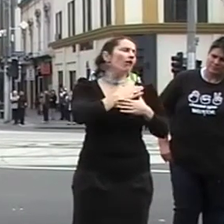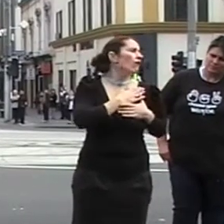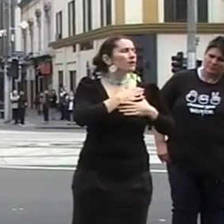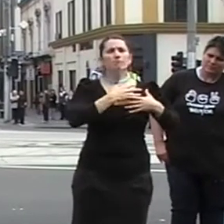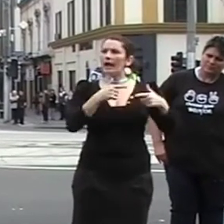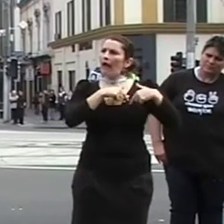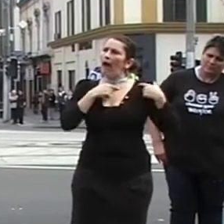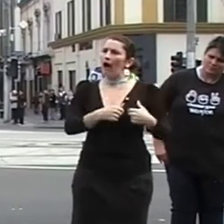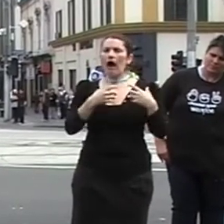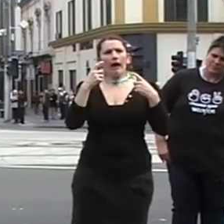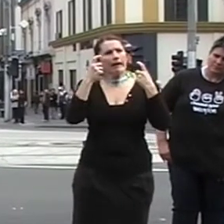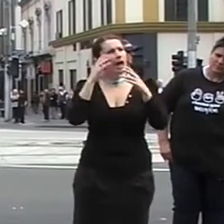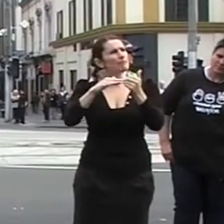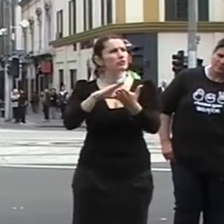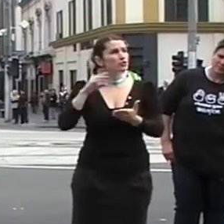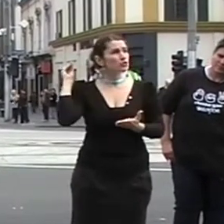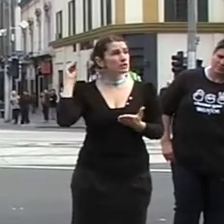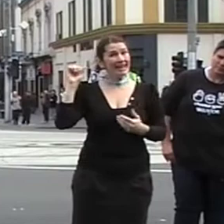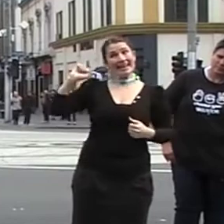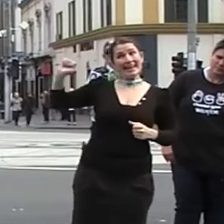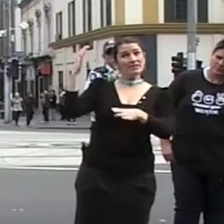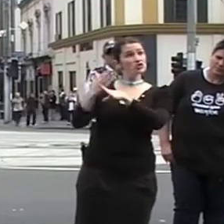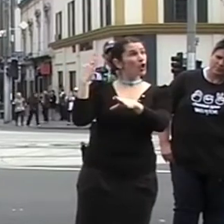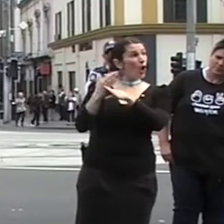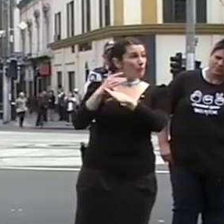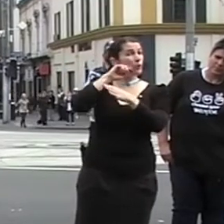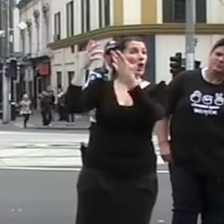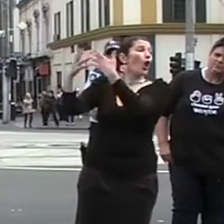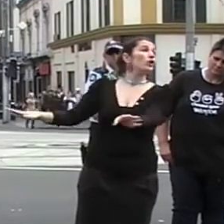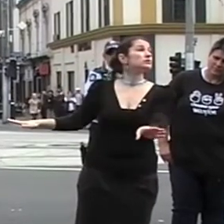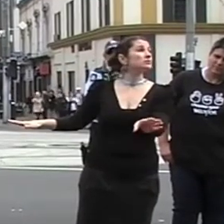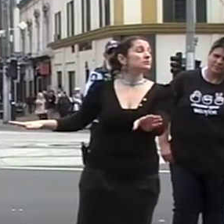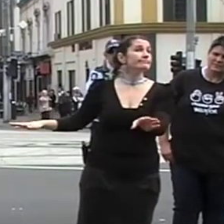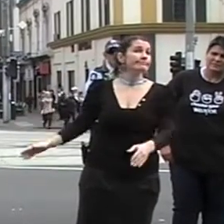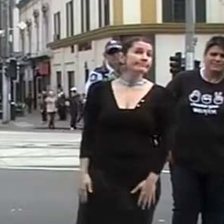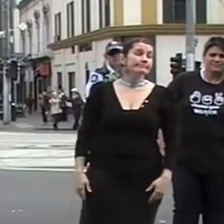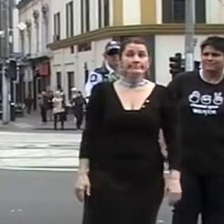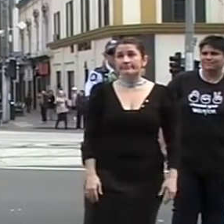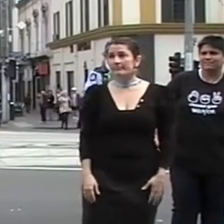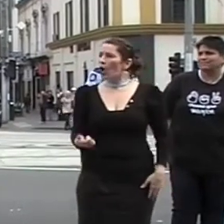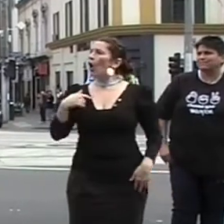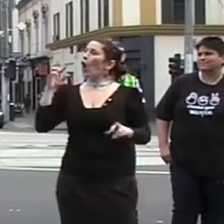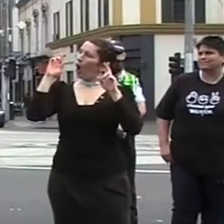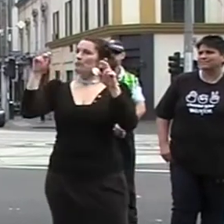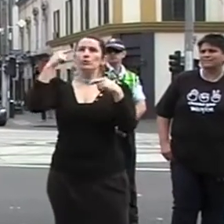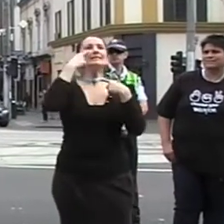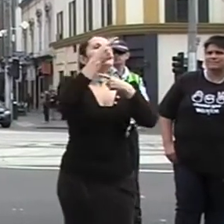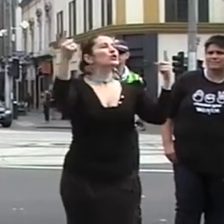His job will be one of the 150 to go at Kangen. I hope that we will see you again in Parliament next